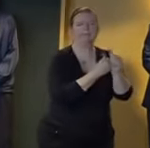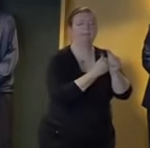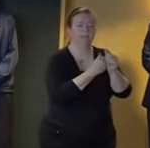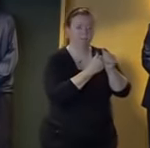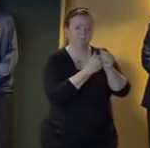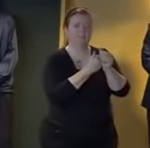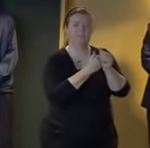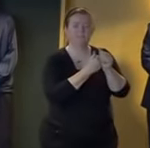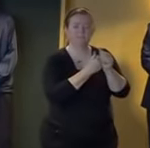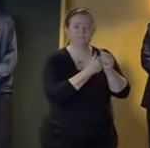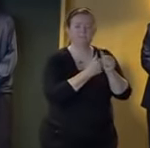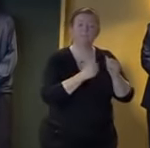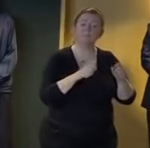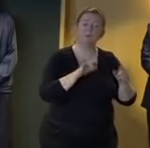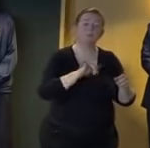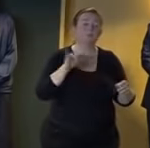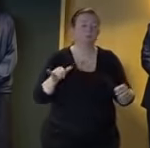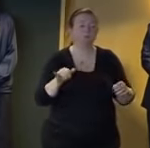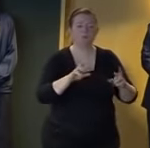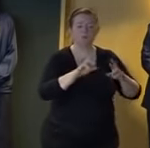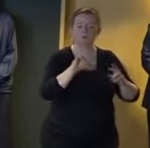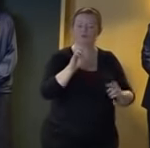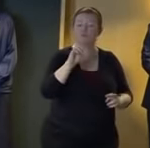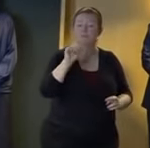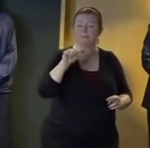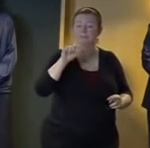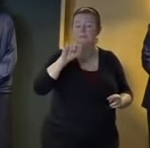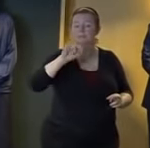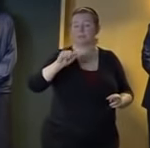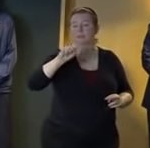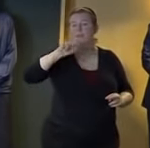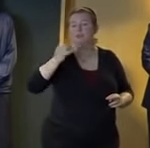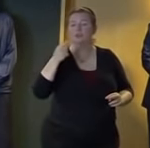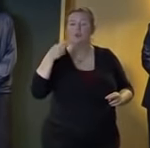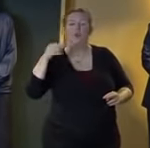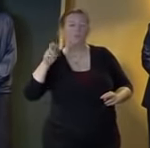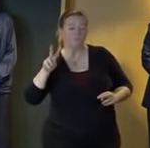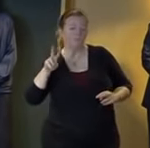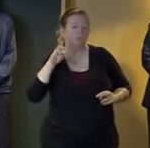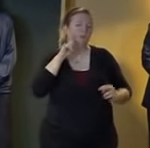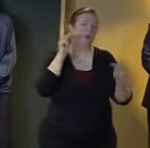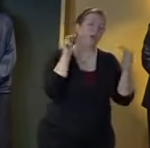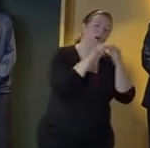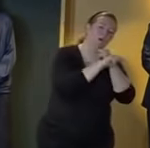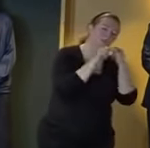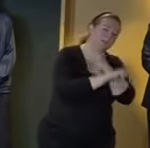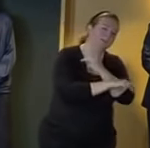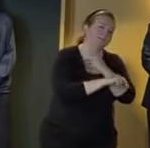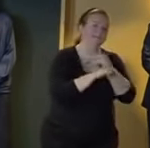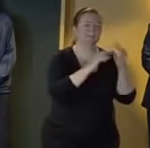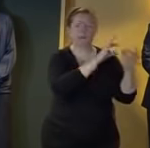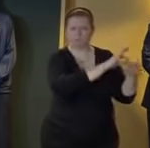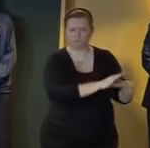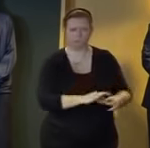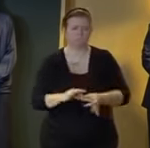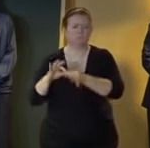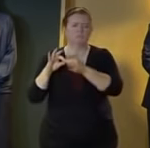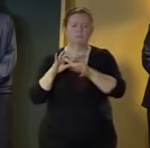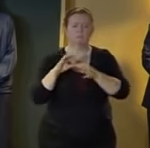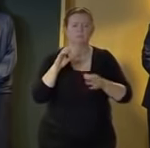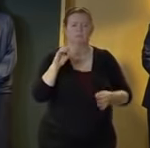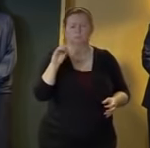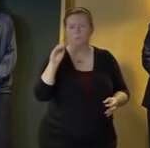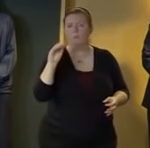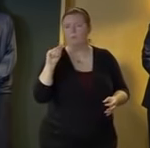.gov is where you'll find information on the state roads or at least be linked to the dot site the department will be